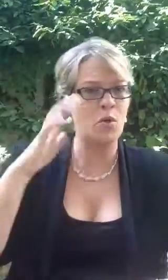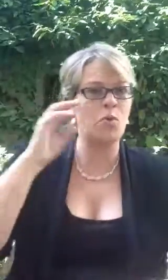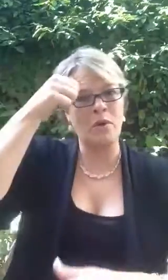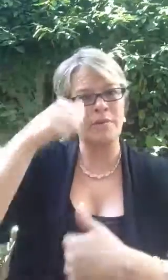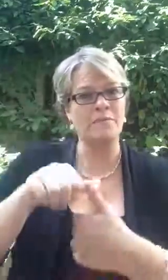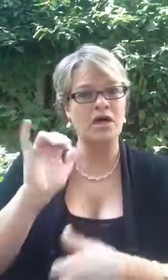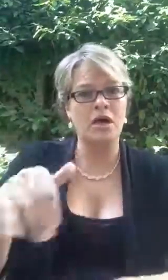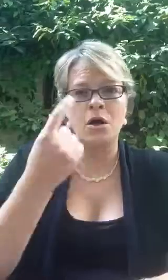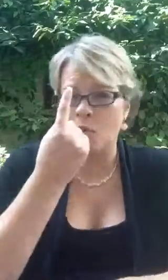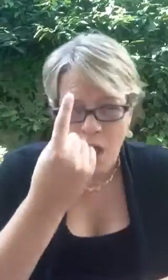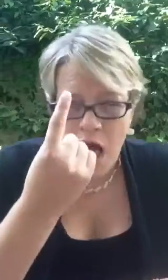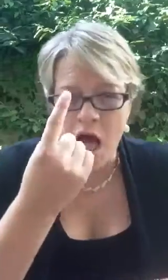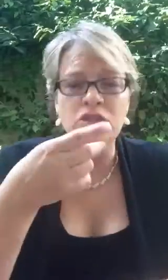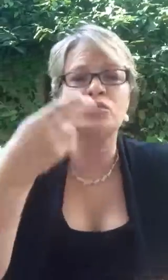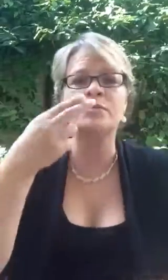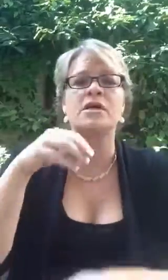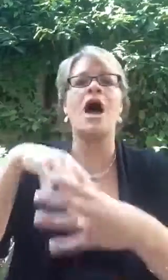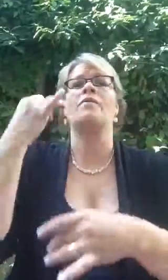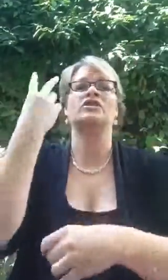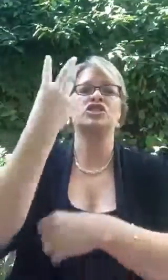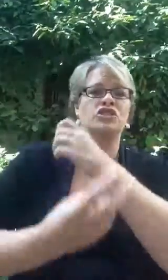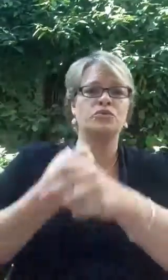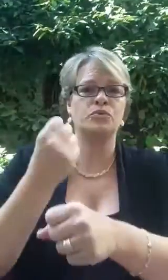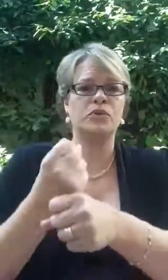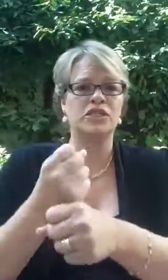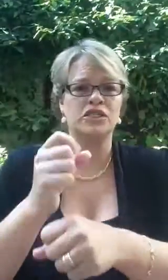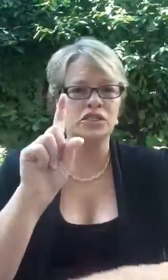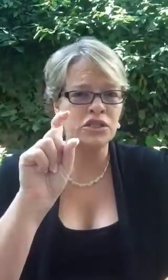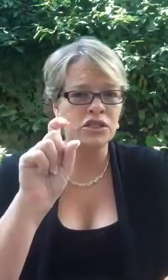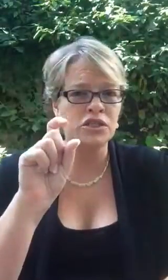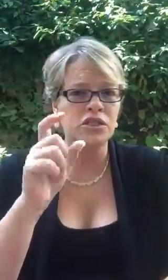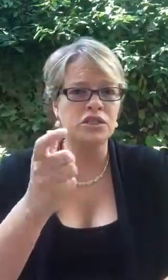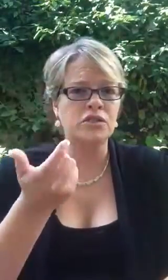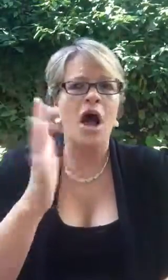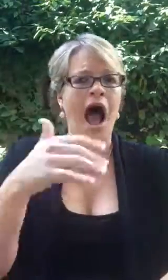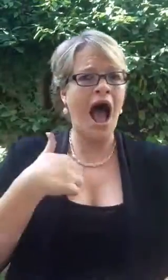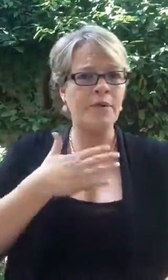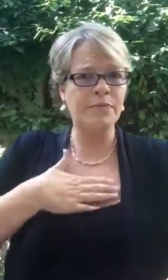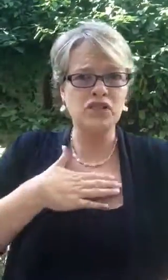Okay, so, with gonna top of I'm gonna